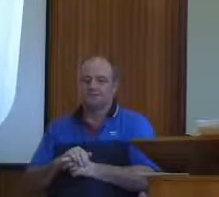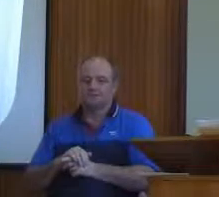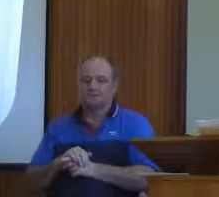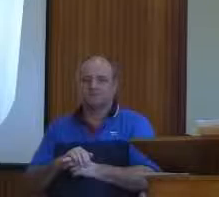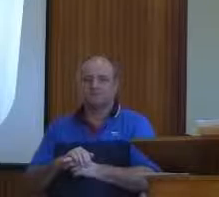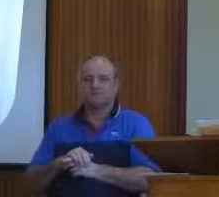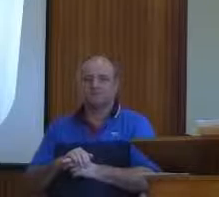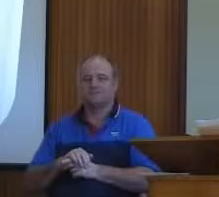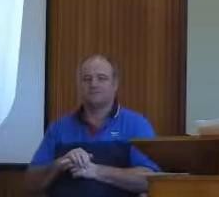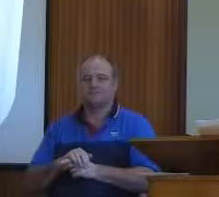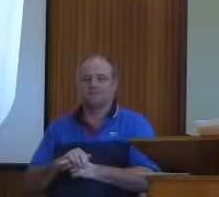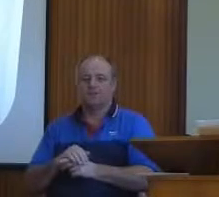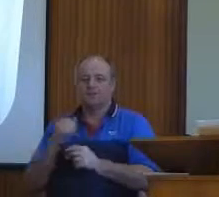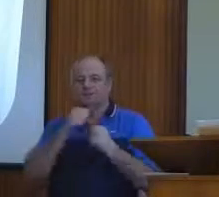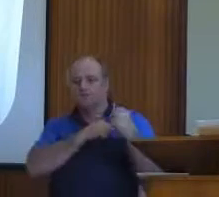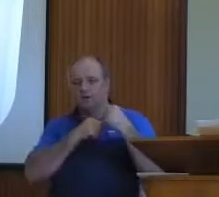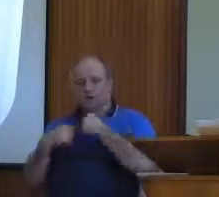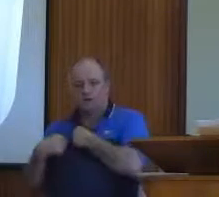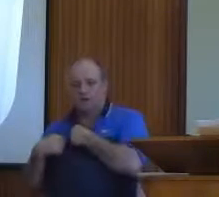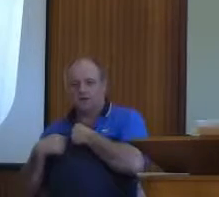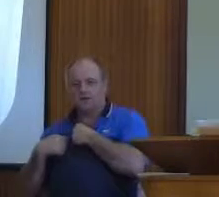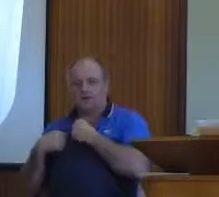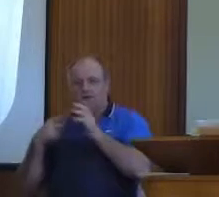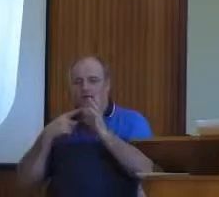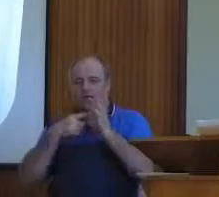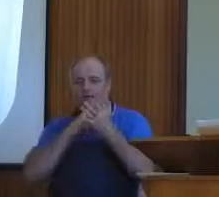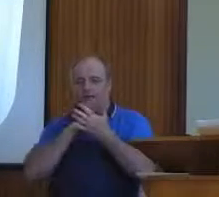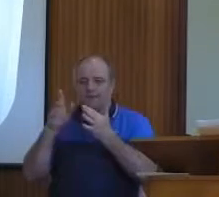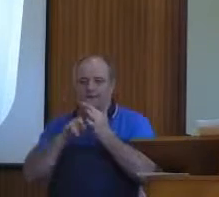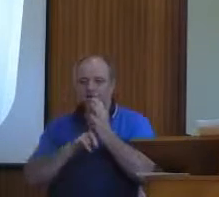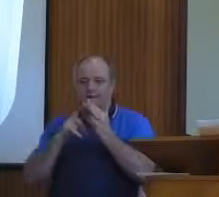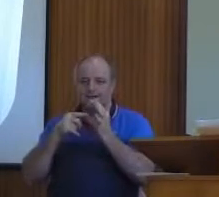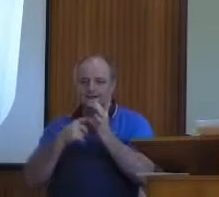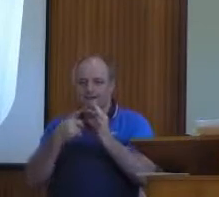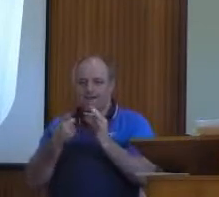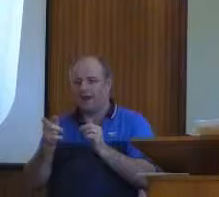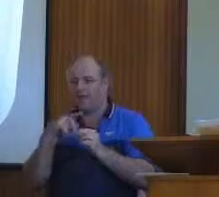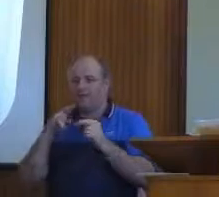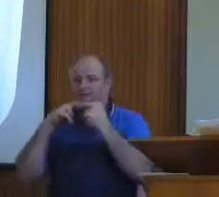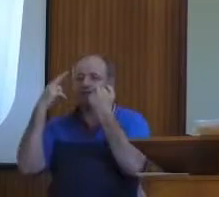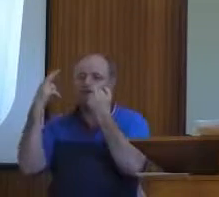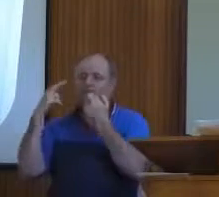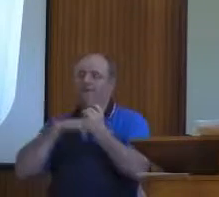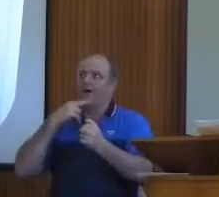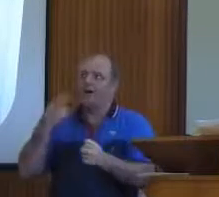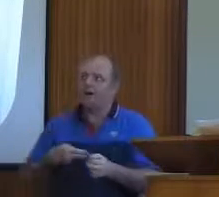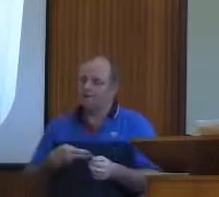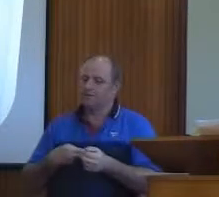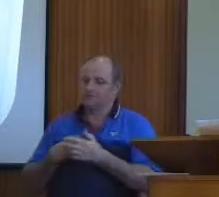athlete, farmer, farmer. If you don't do all that a farmer's got to do and do it right, then the seed